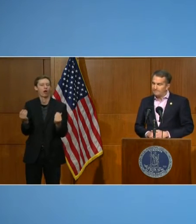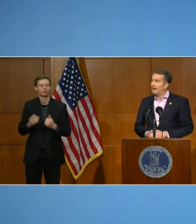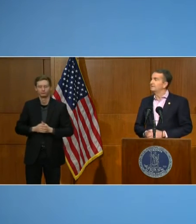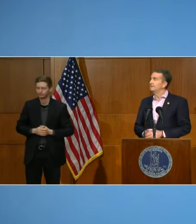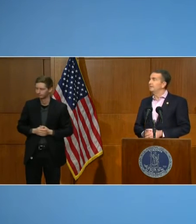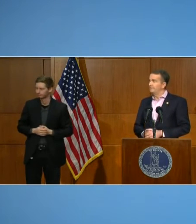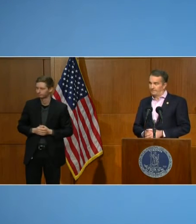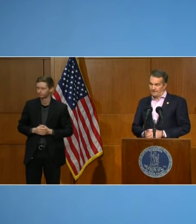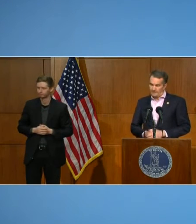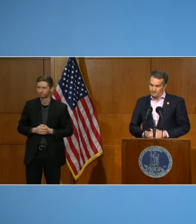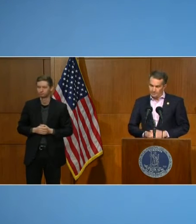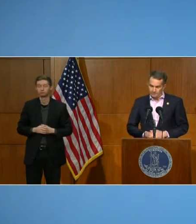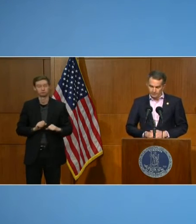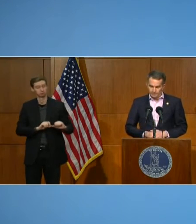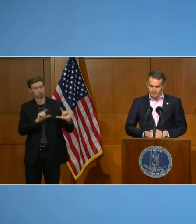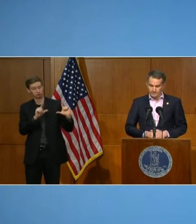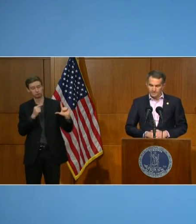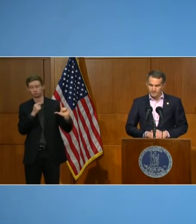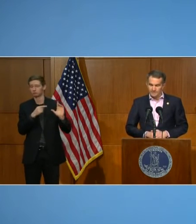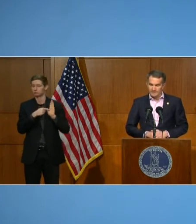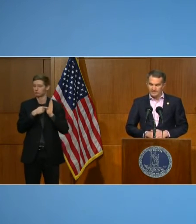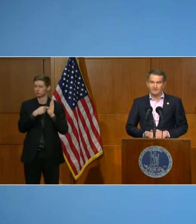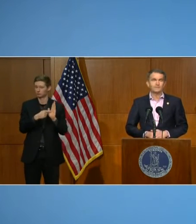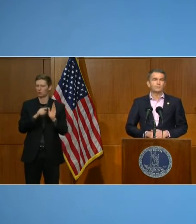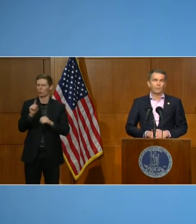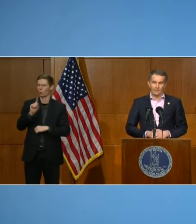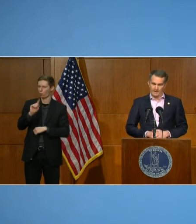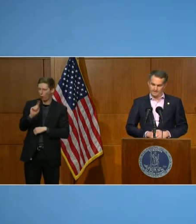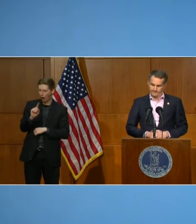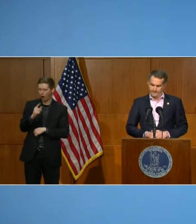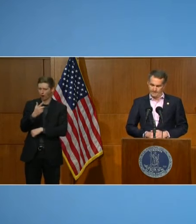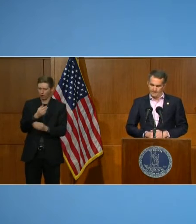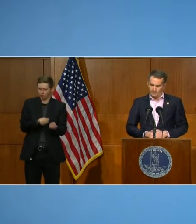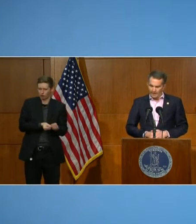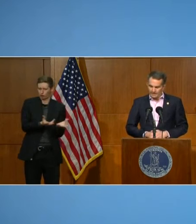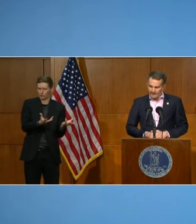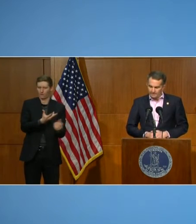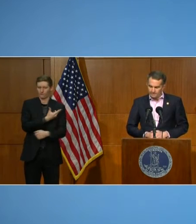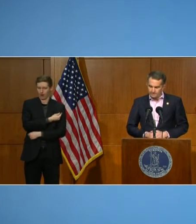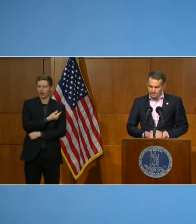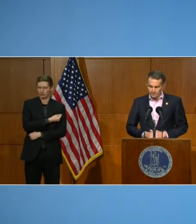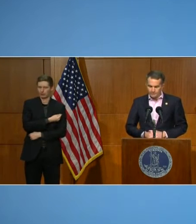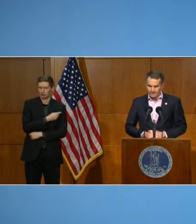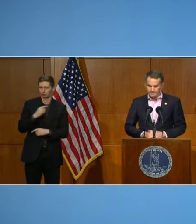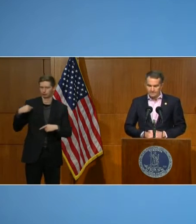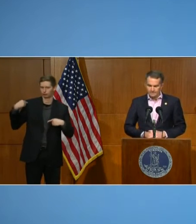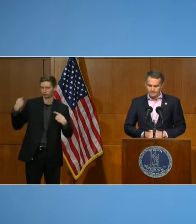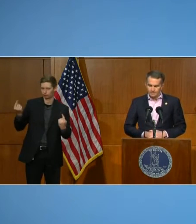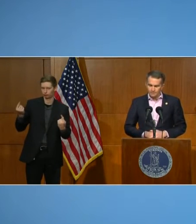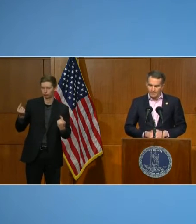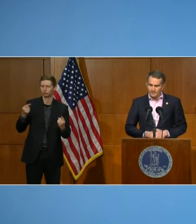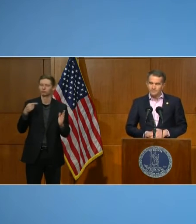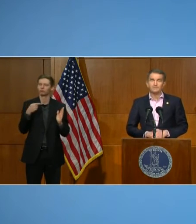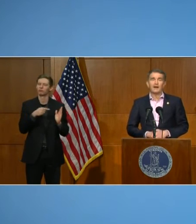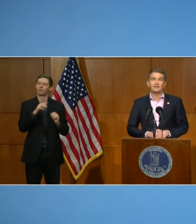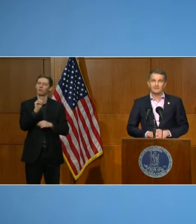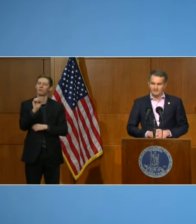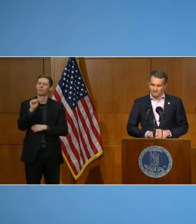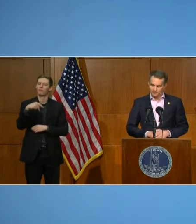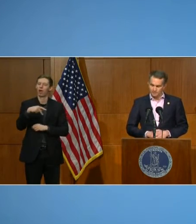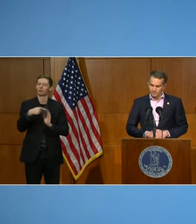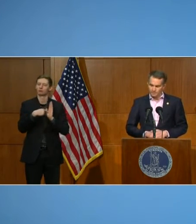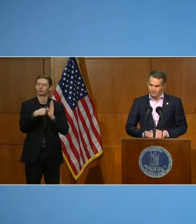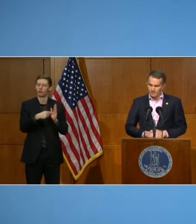see where the vaccine has been distributed since the beginning of the rollout. Right now, this still reflects that the first waves of